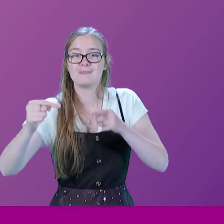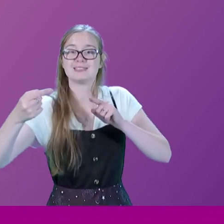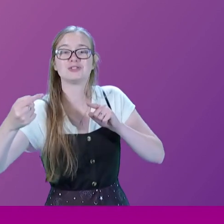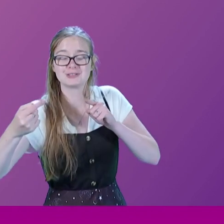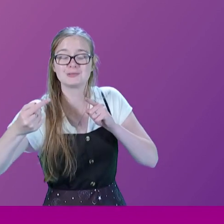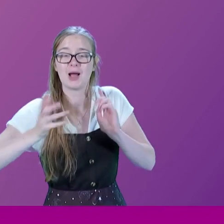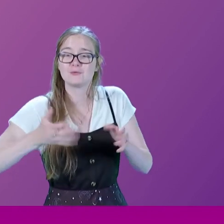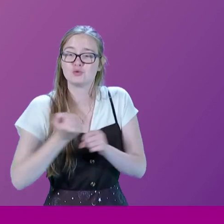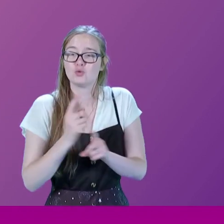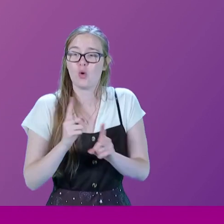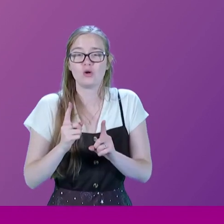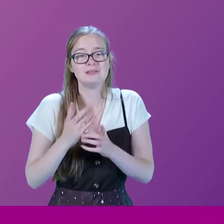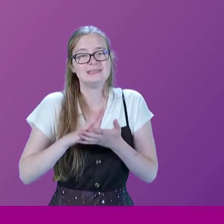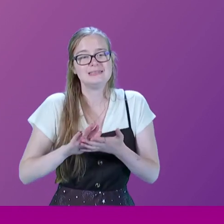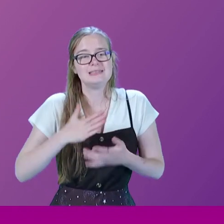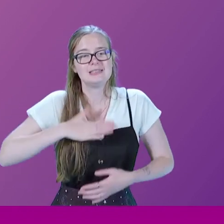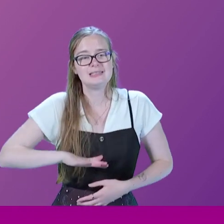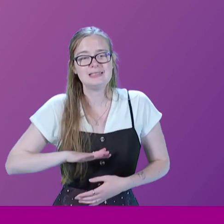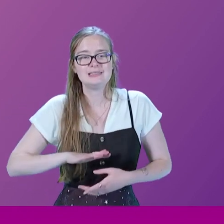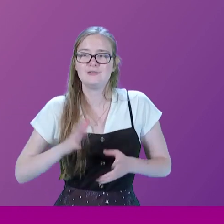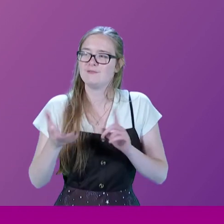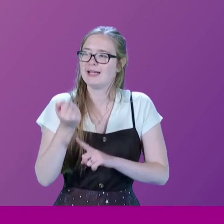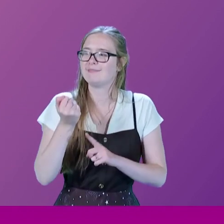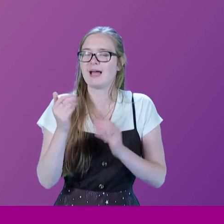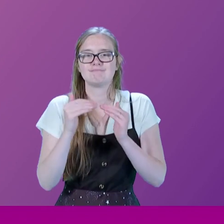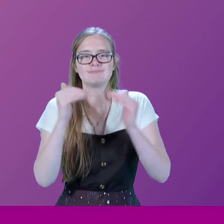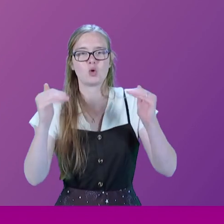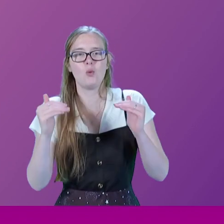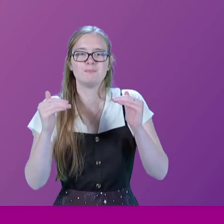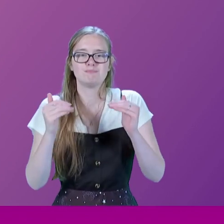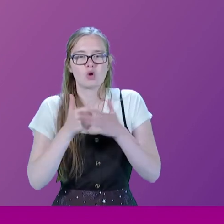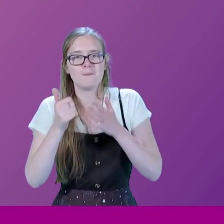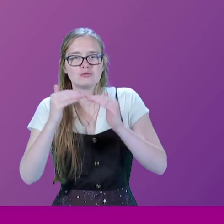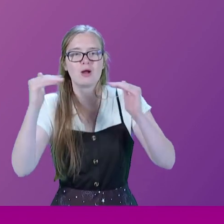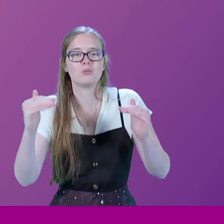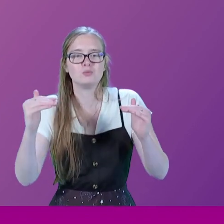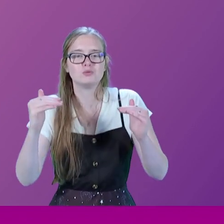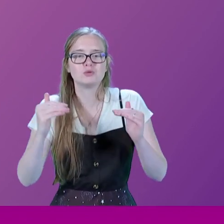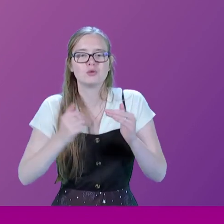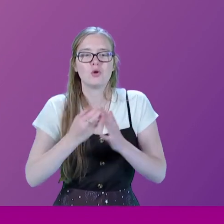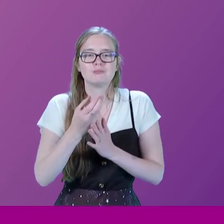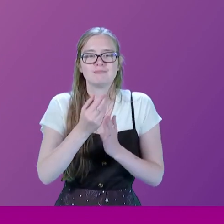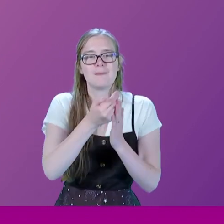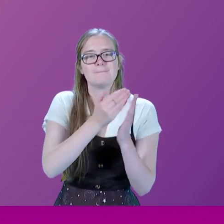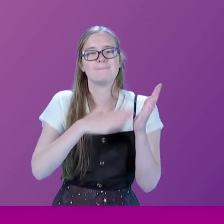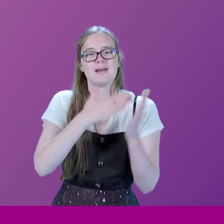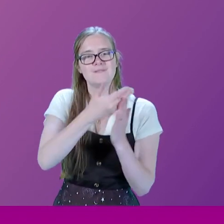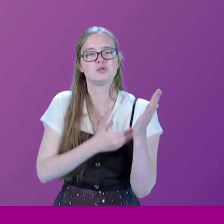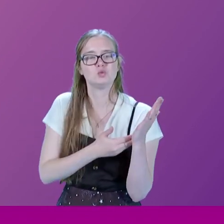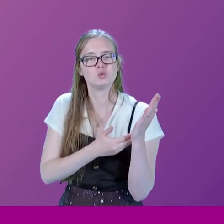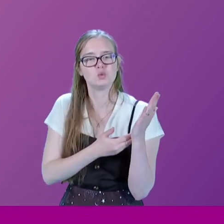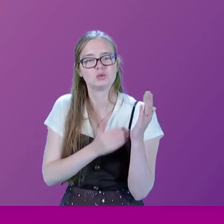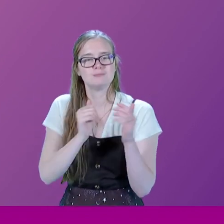is you have to arrive at positions in common. So, you know, the manifesto you sign up to is a position in common.